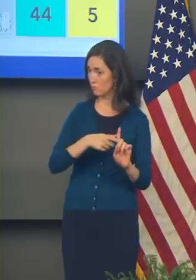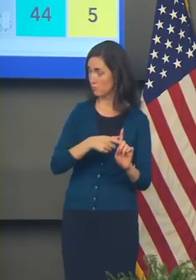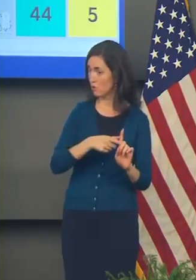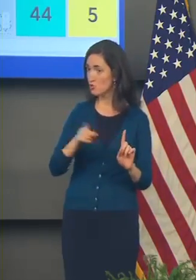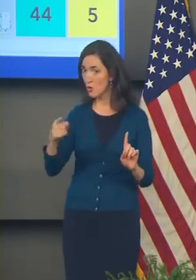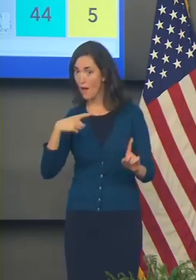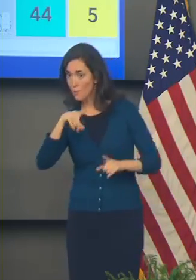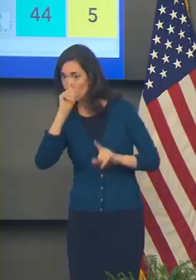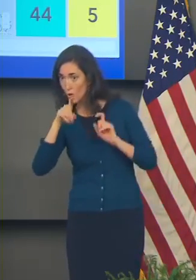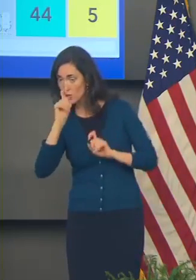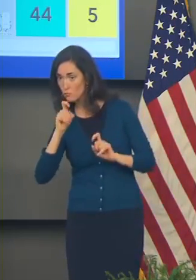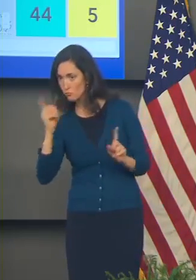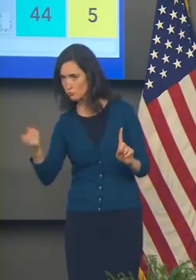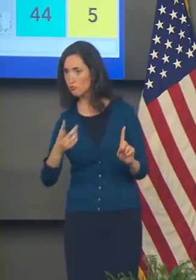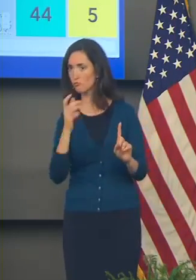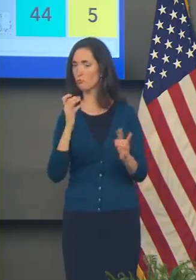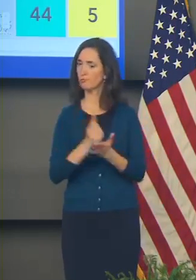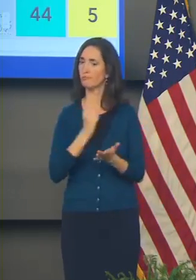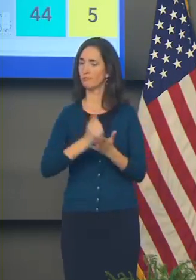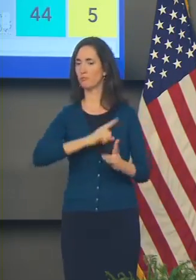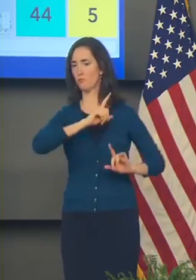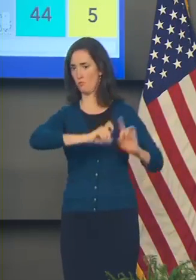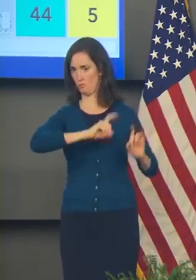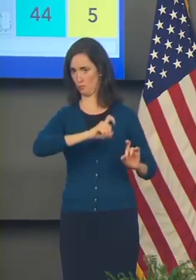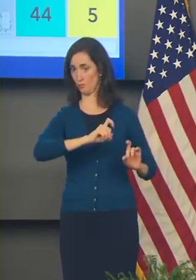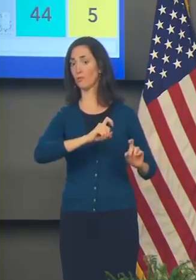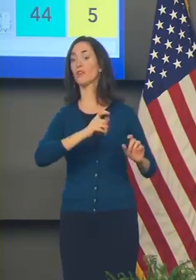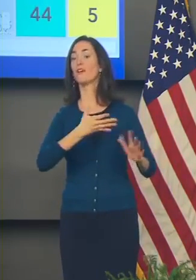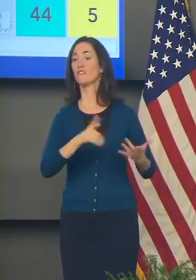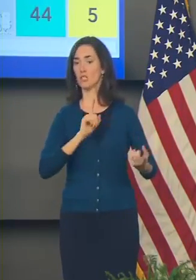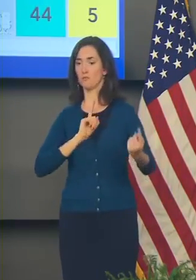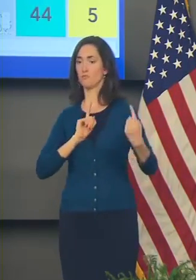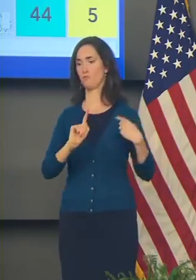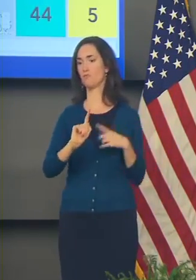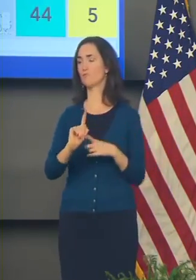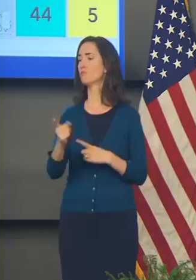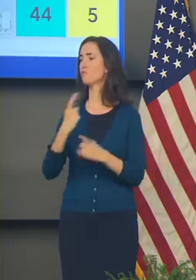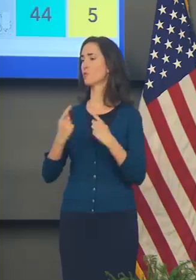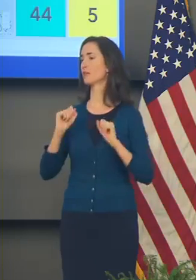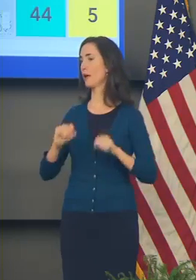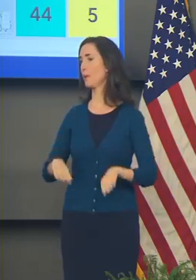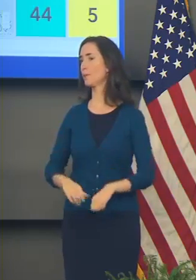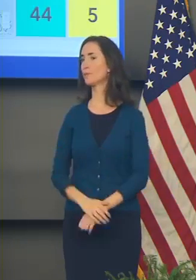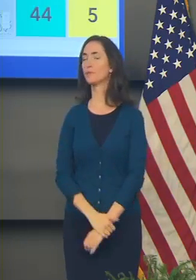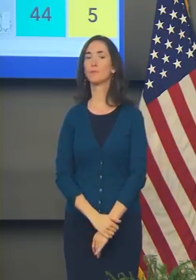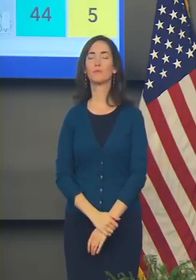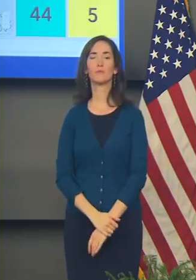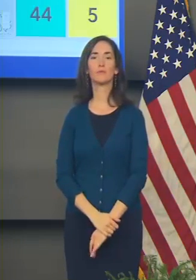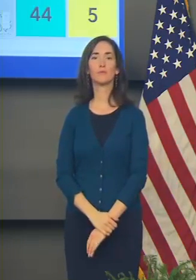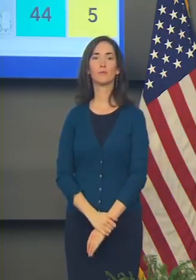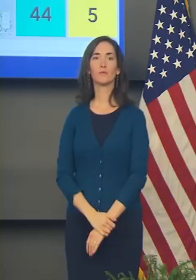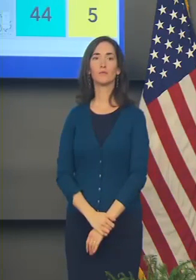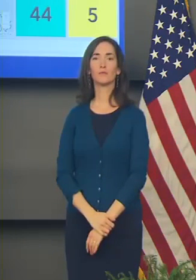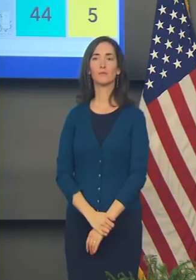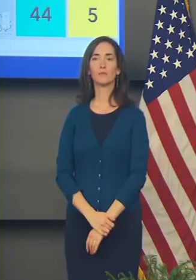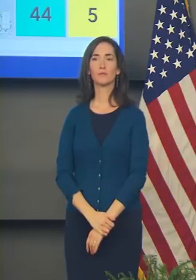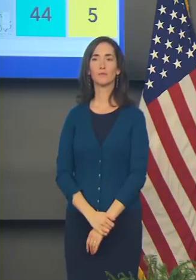as best you can. And then I will take your questions in a few moments as well. Thank you.